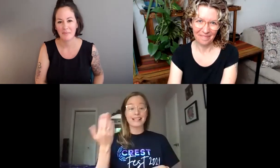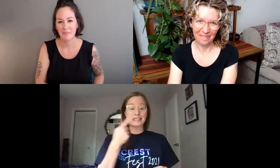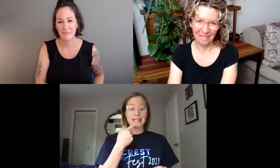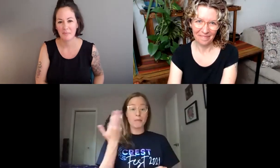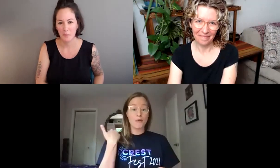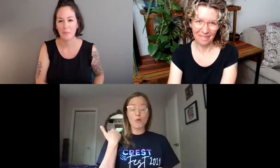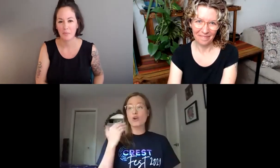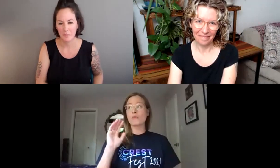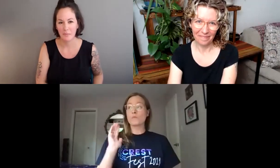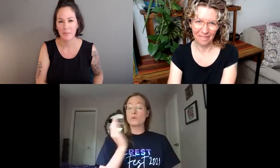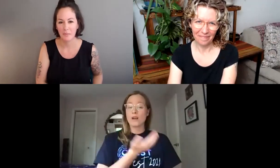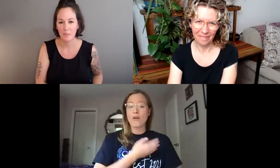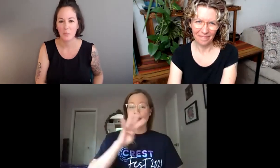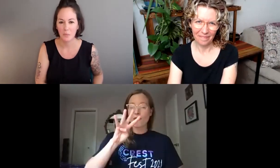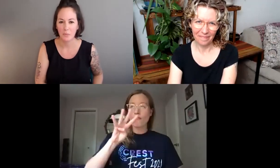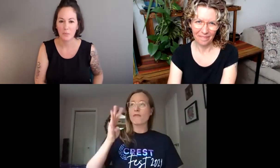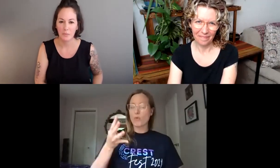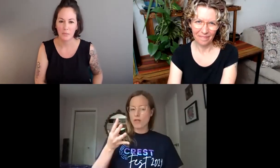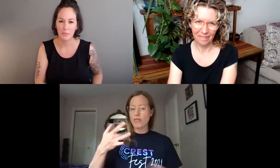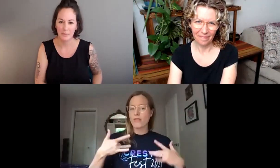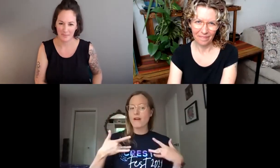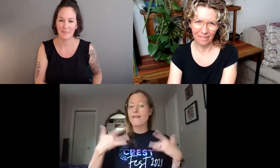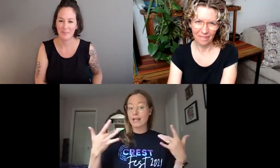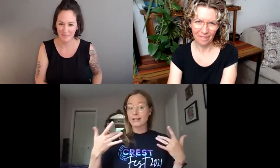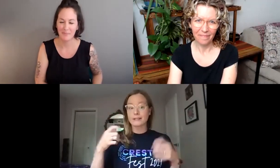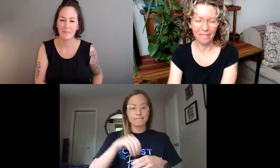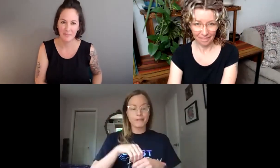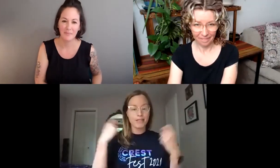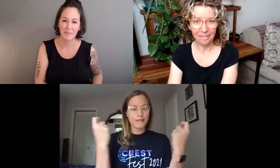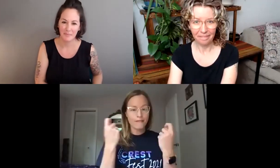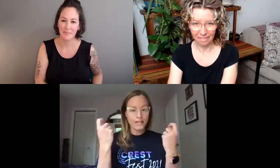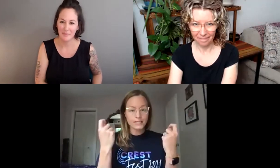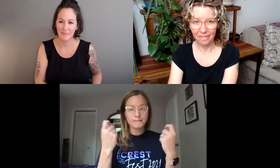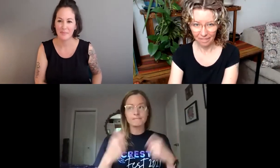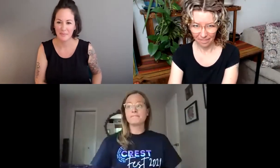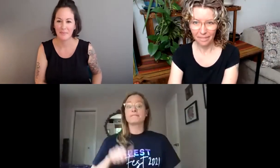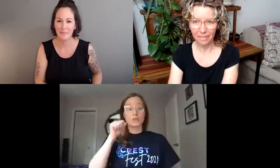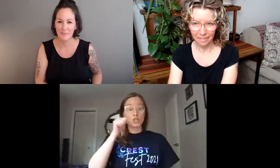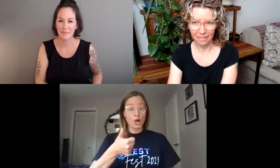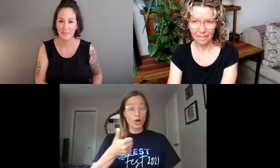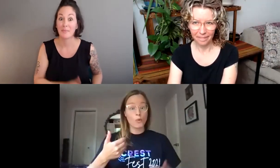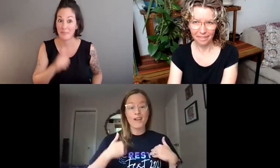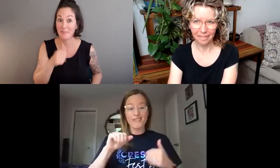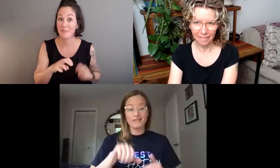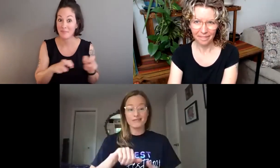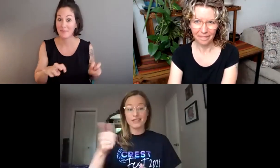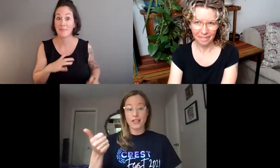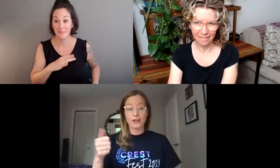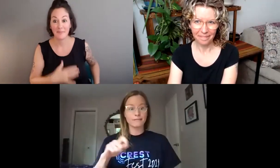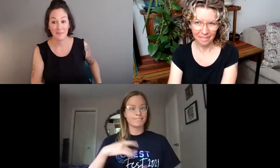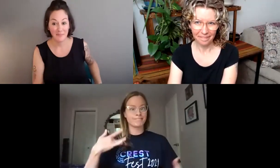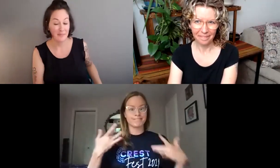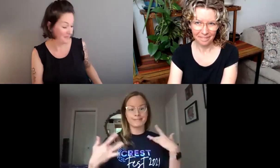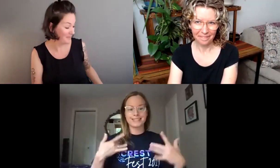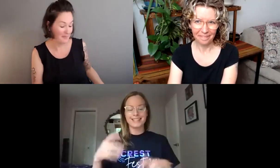Thanks for having us. This event, like I said before, this is actually our fourth event in the series of Crest